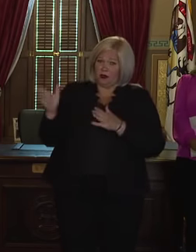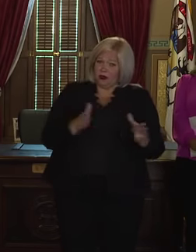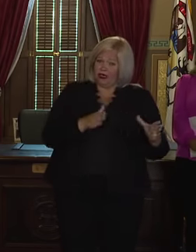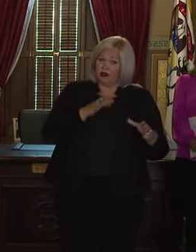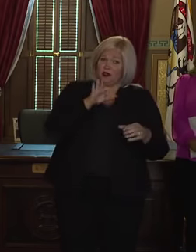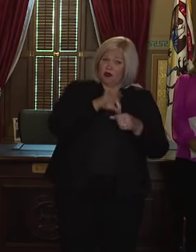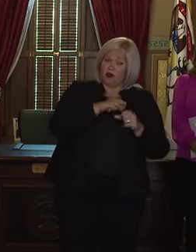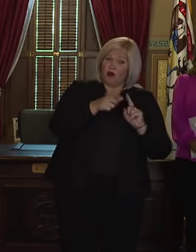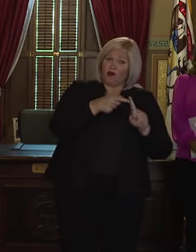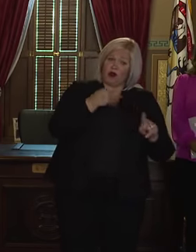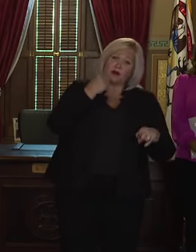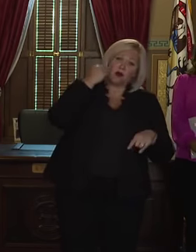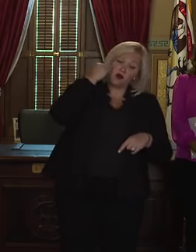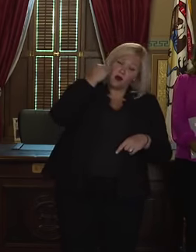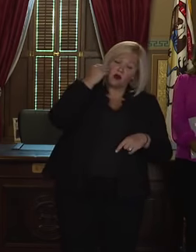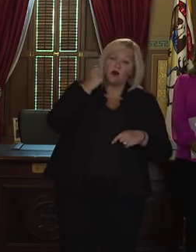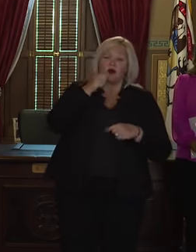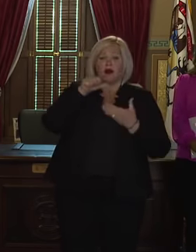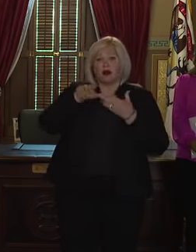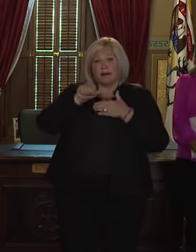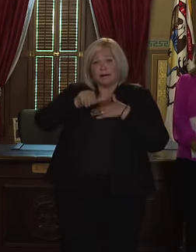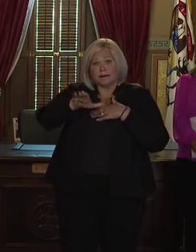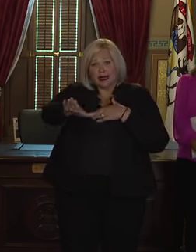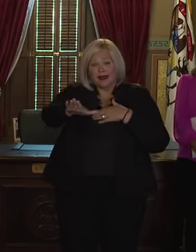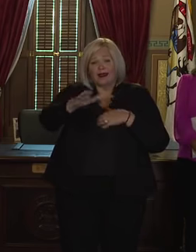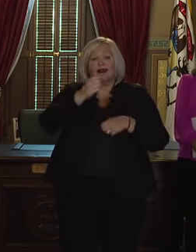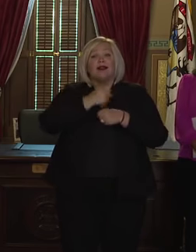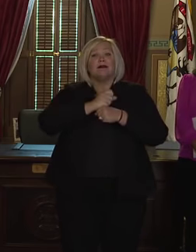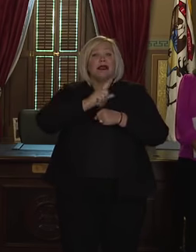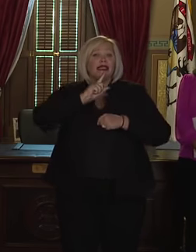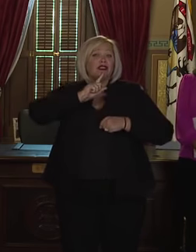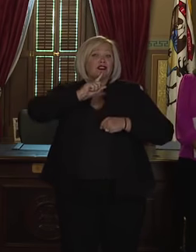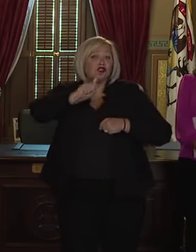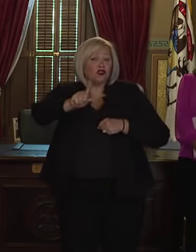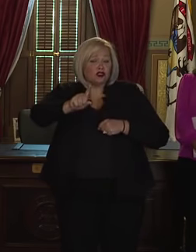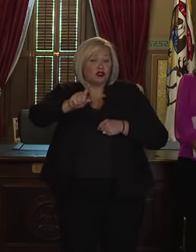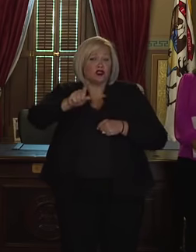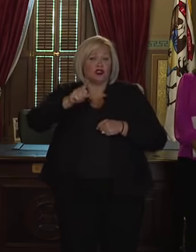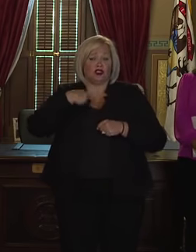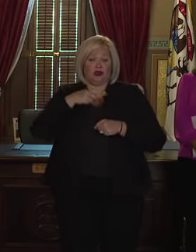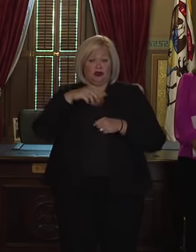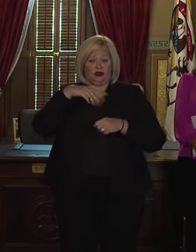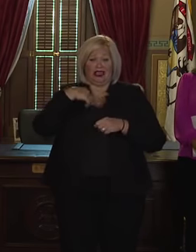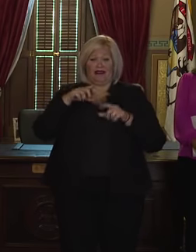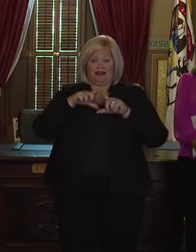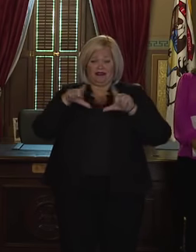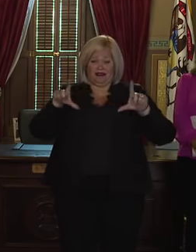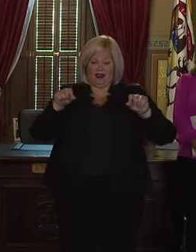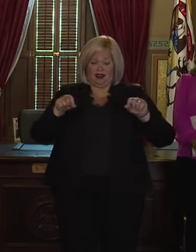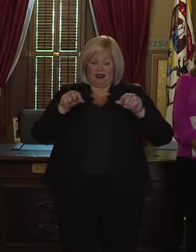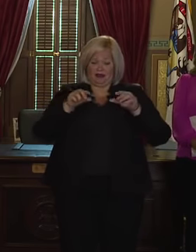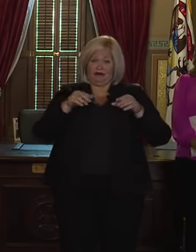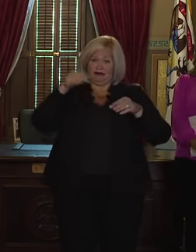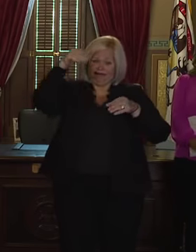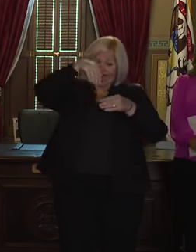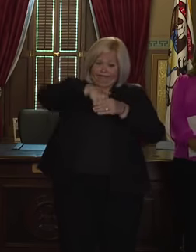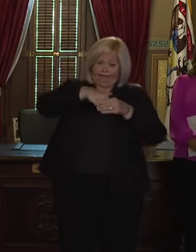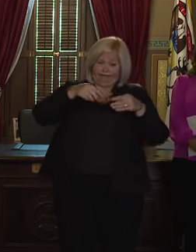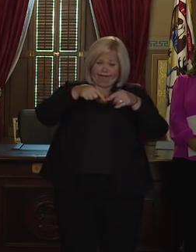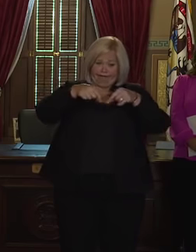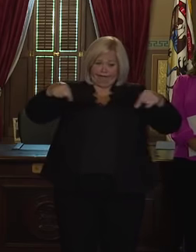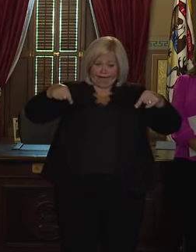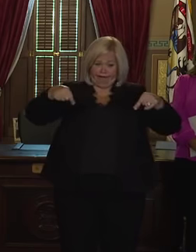home or early, it is important that you put your ballot in the secure envelope and then you sign the ballot envelope